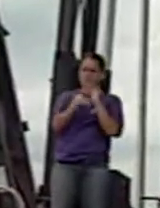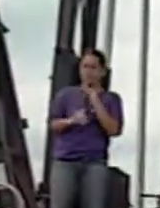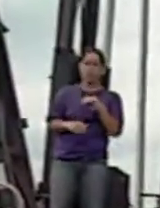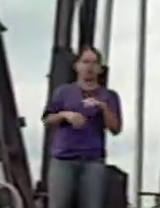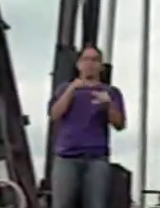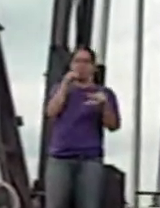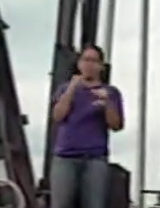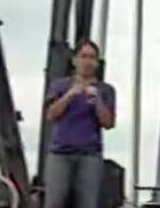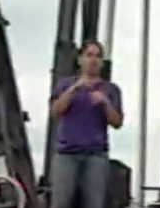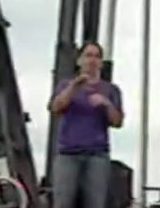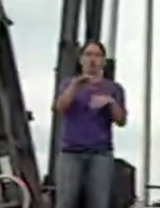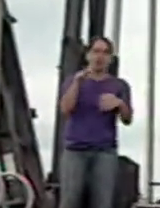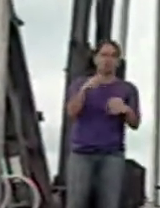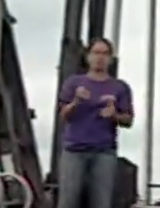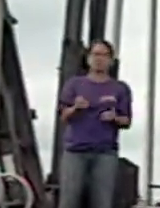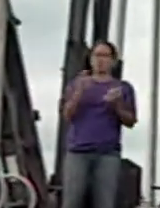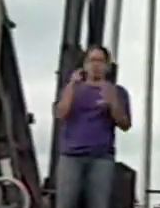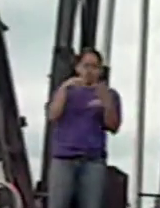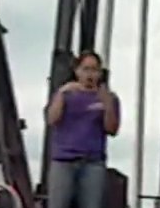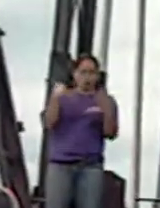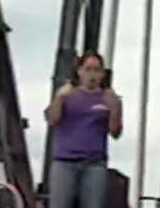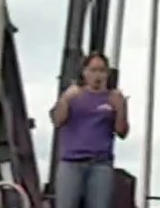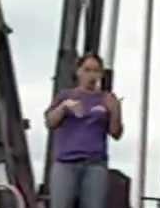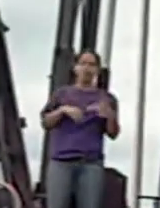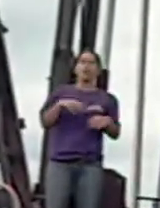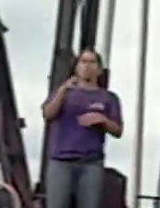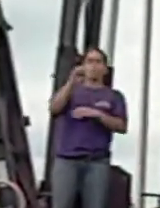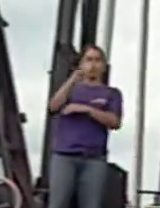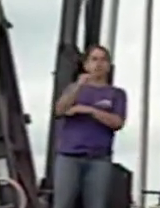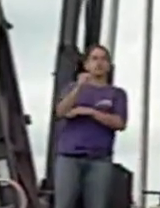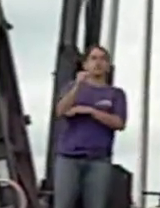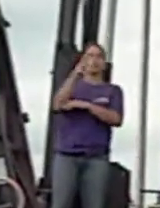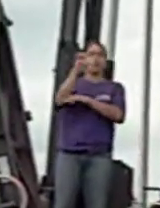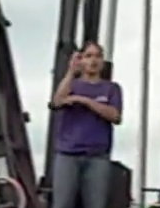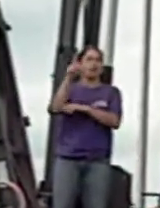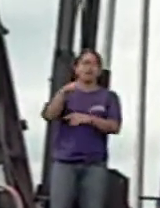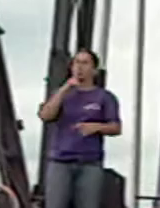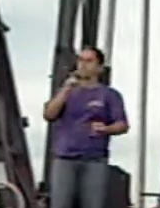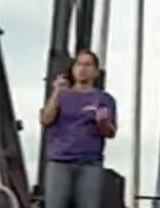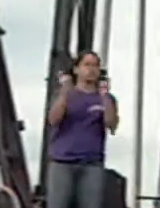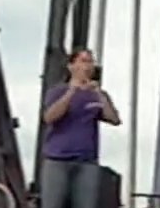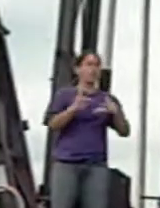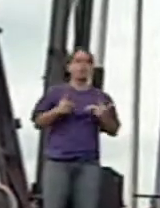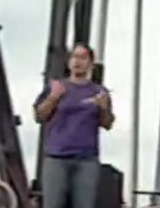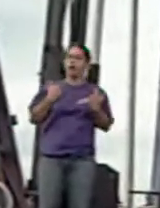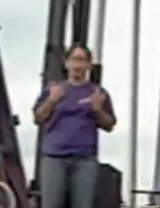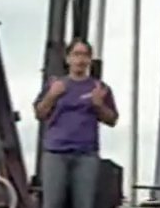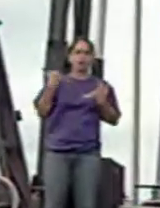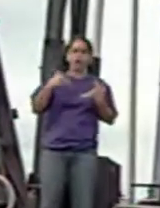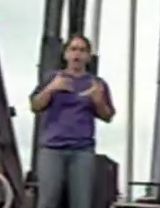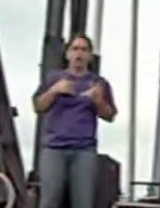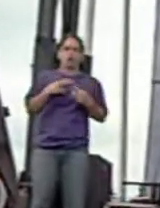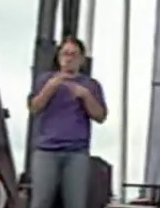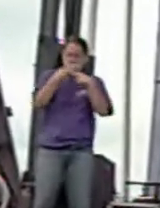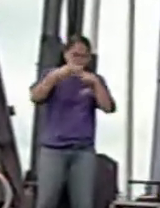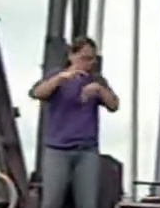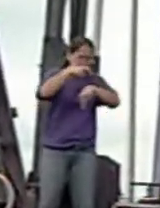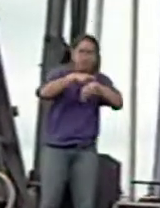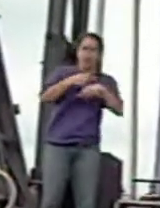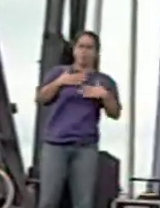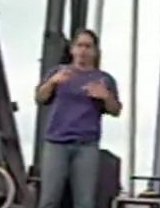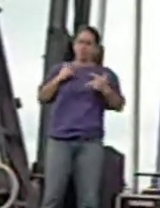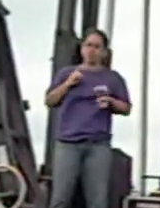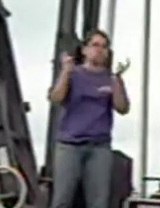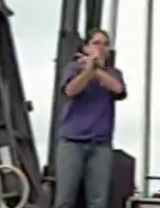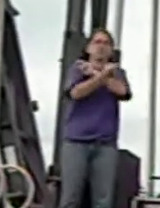of them, telling me about how Morgan's Wonderland has changed the lives of so many people in such a short period of time.